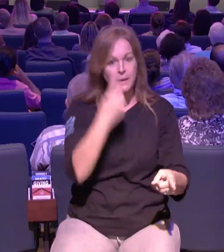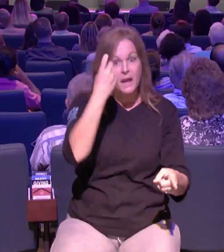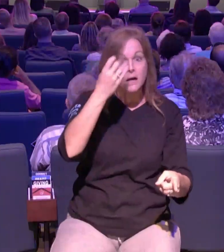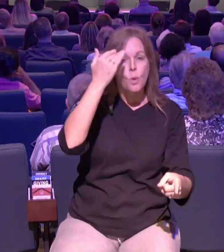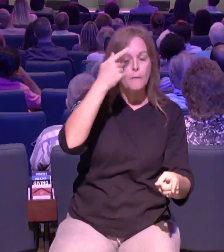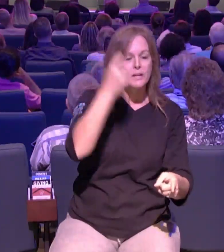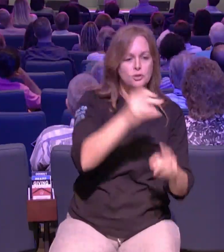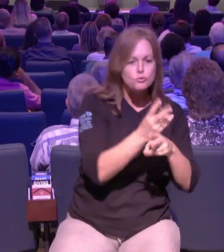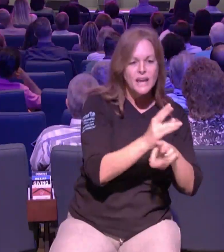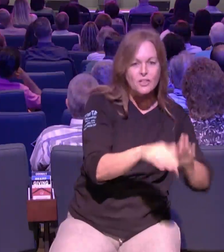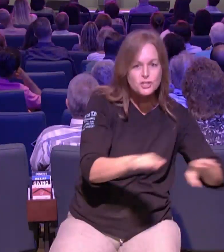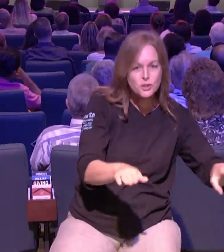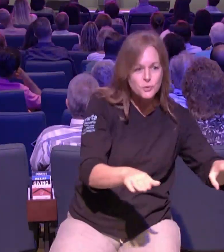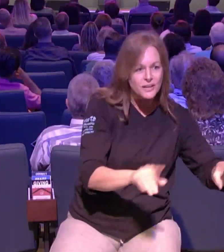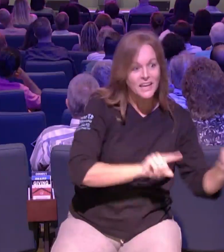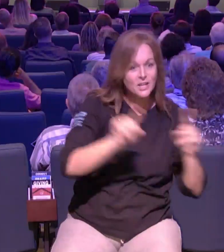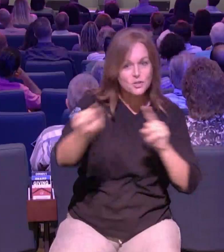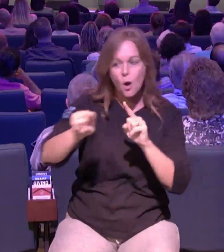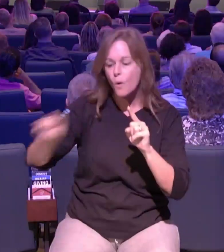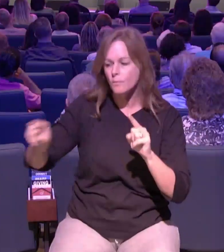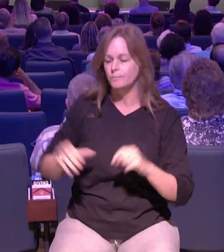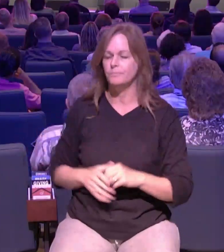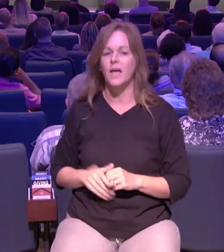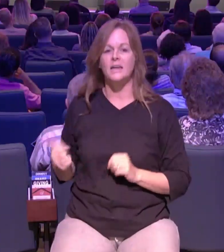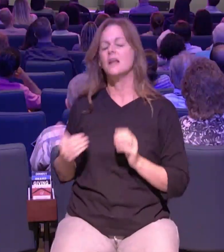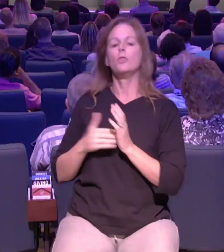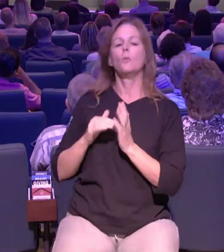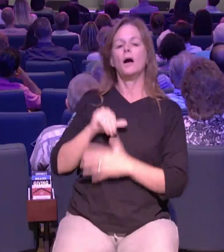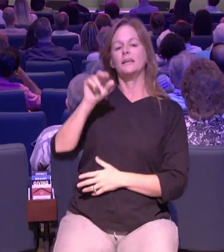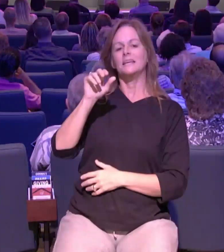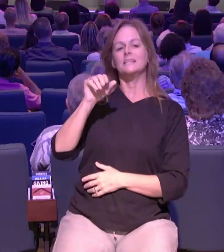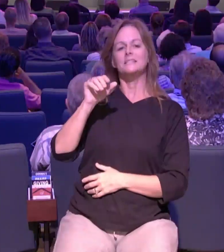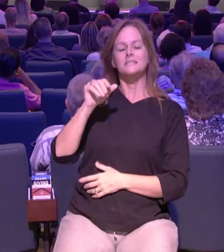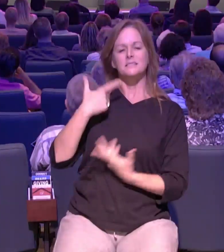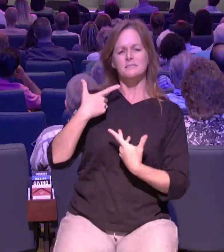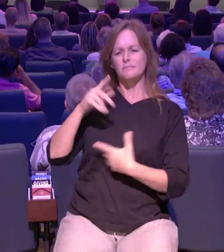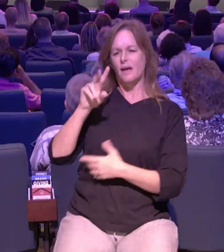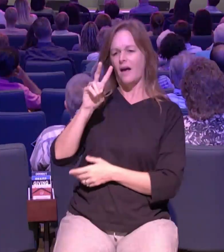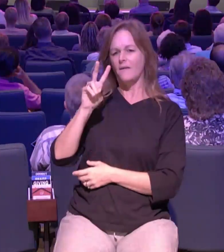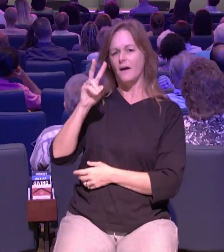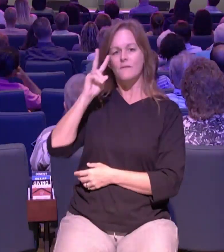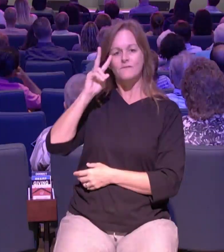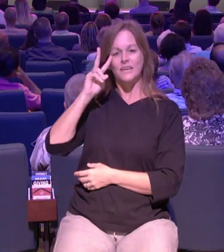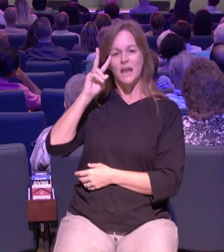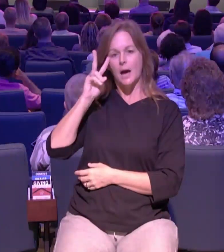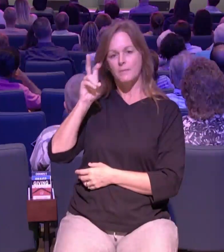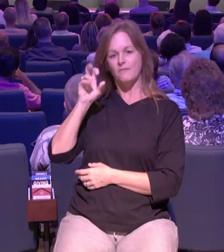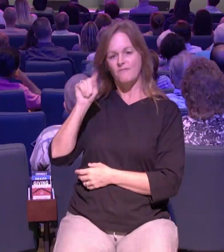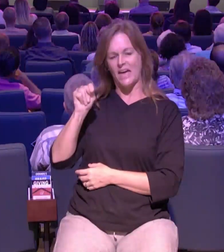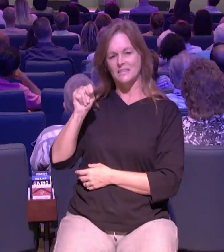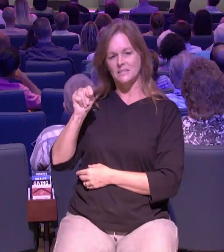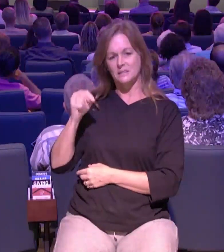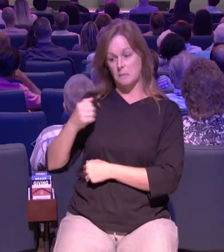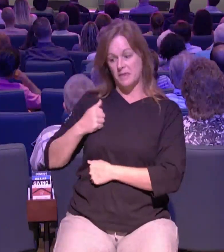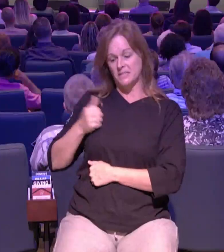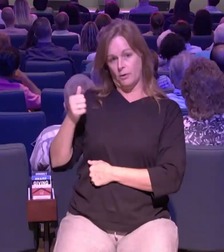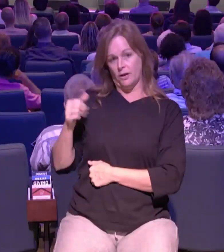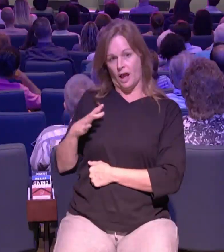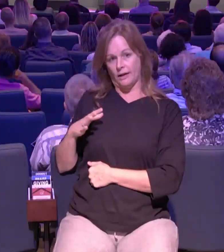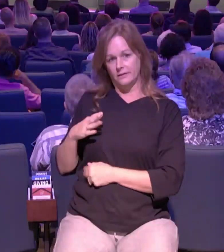stewart and his name is guy he's a vietnam veteran in his 70s and guy you sit up and you tear down and you did that in